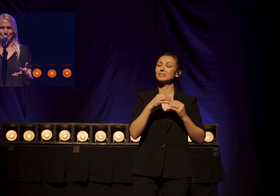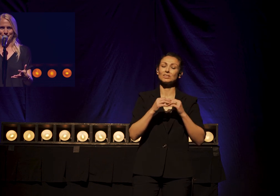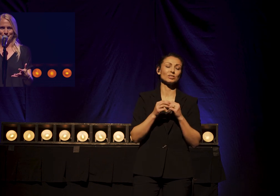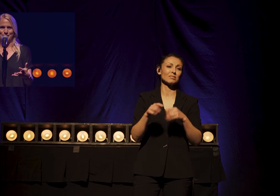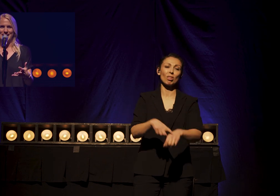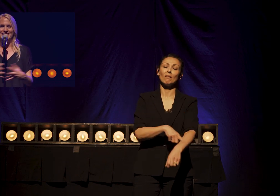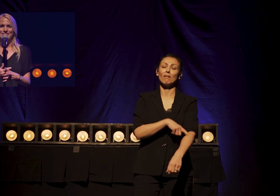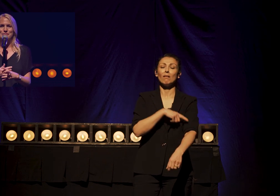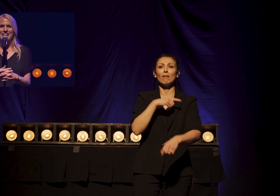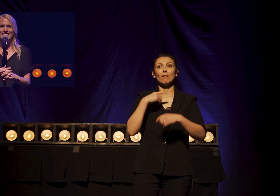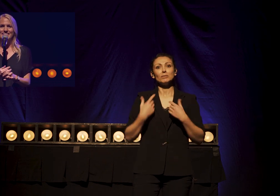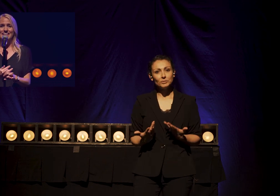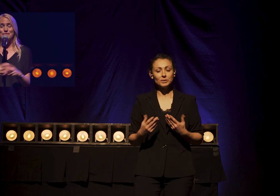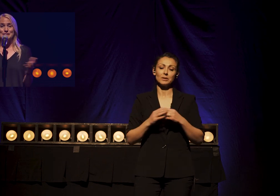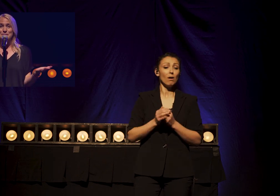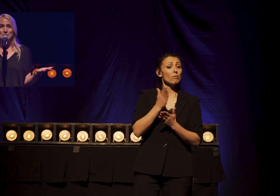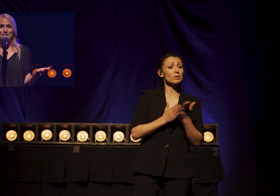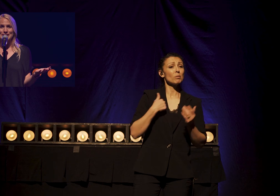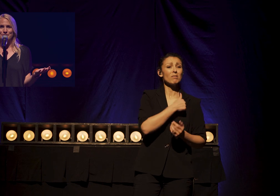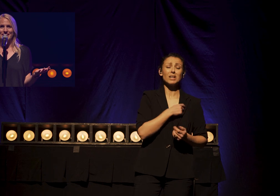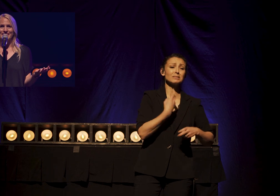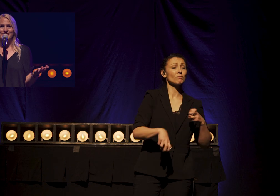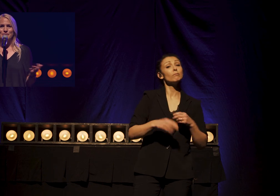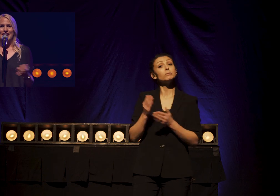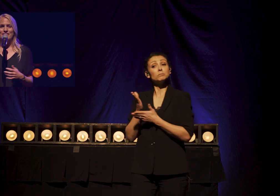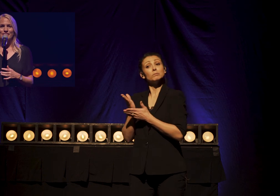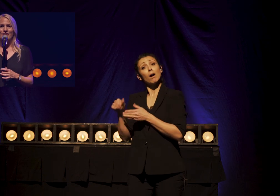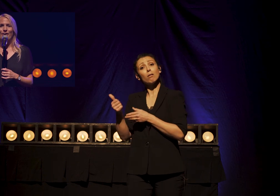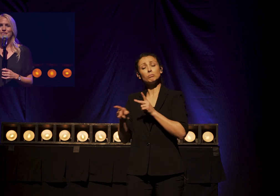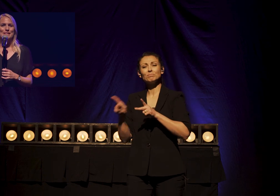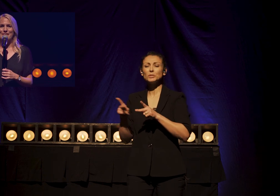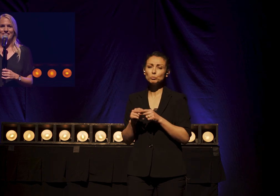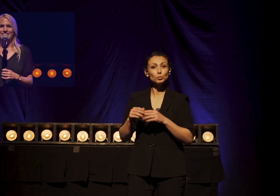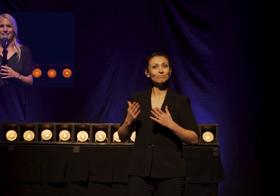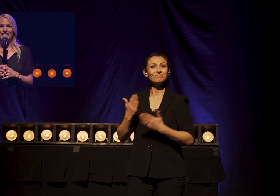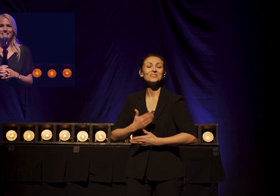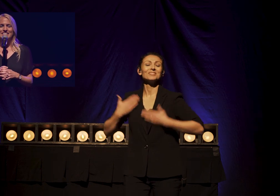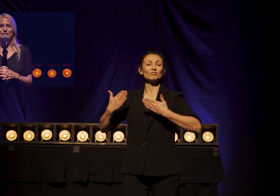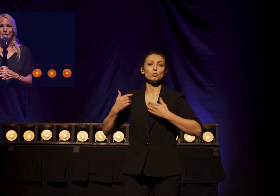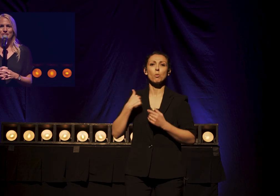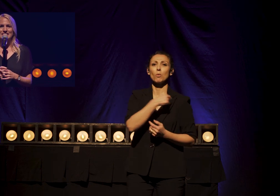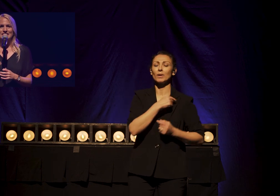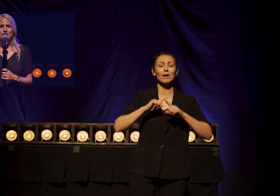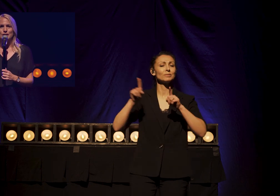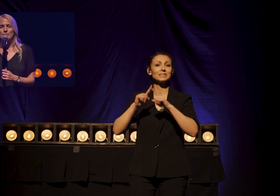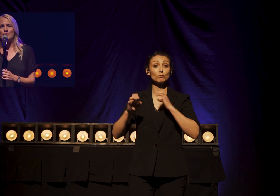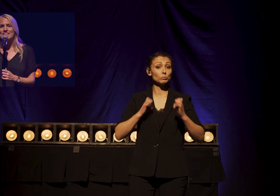than we could have realized For many And for some it's been a great joy We have all of the above In our different emotions as a church But one